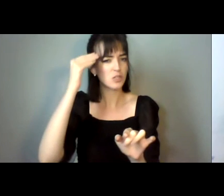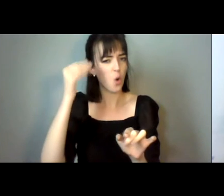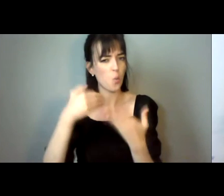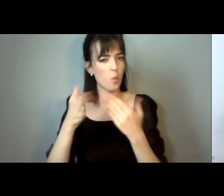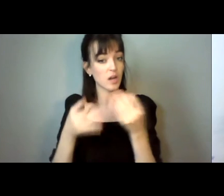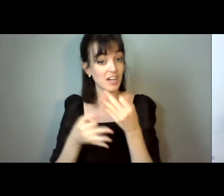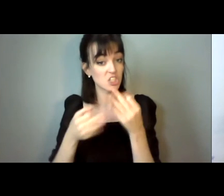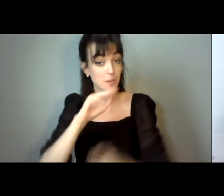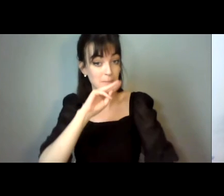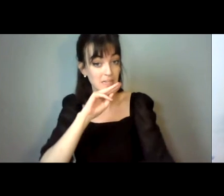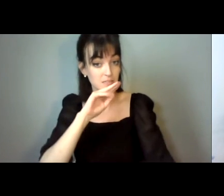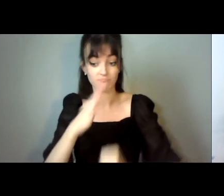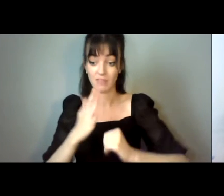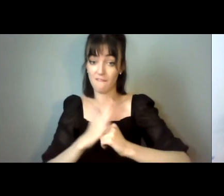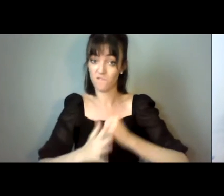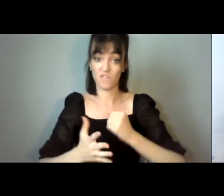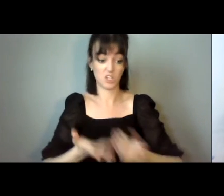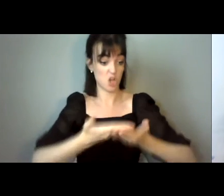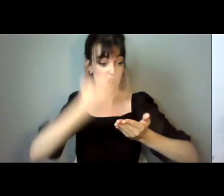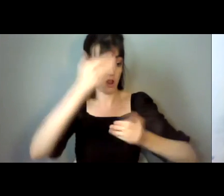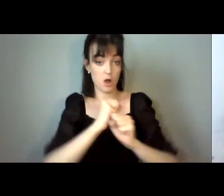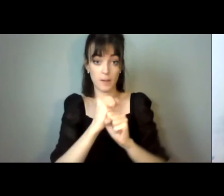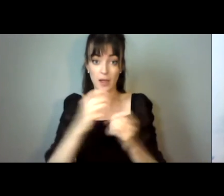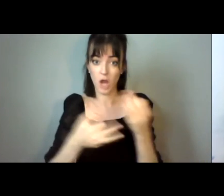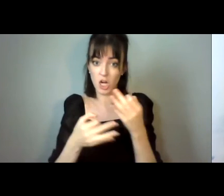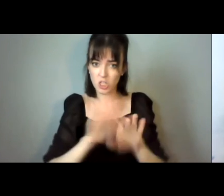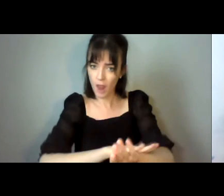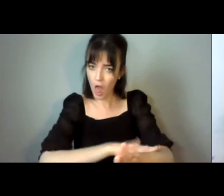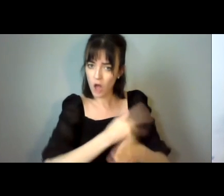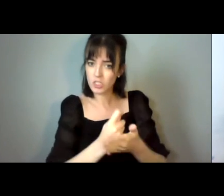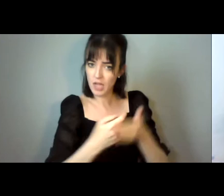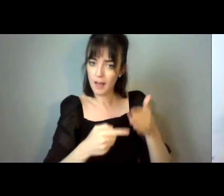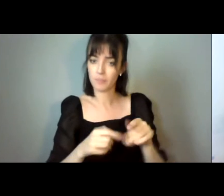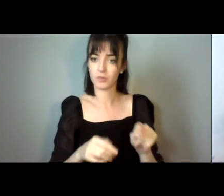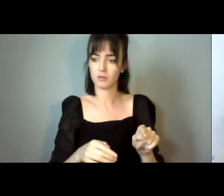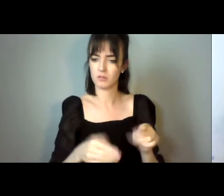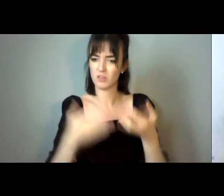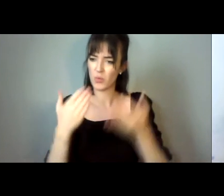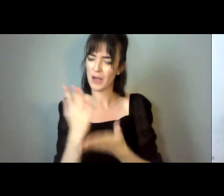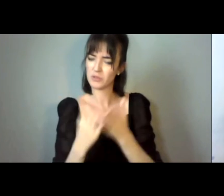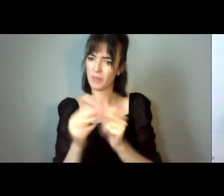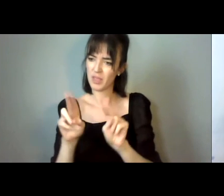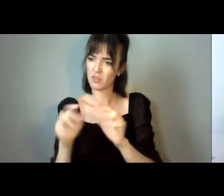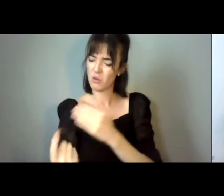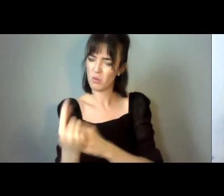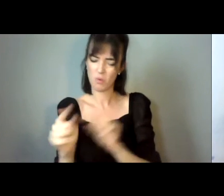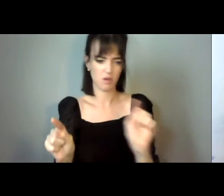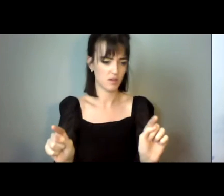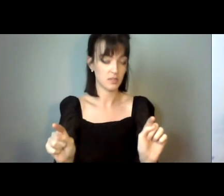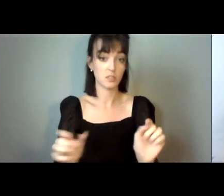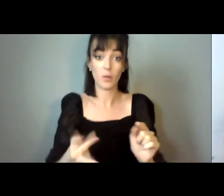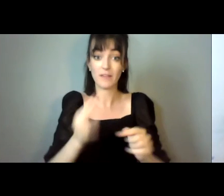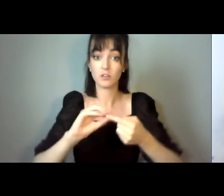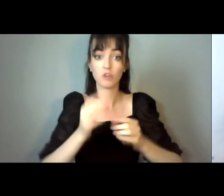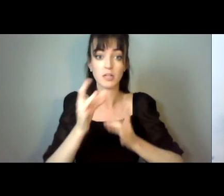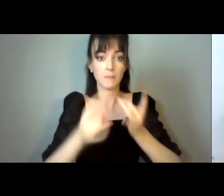told about guardianship for a very long time. And when they are faced with a choice between something that they have heard of their entire life